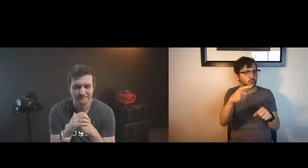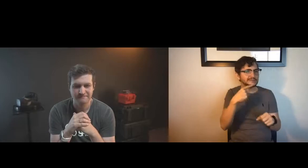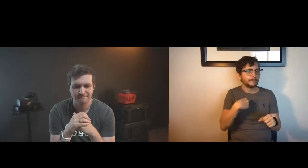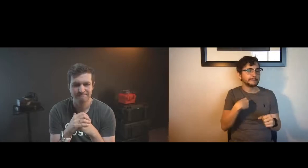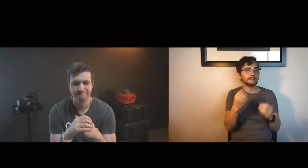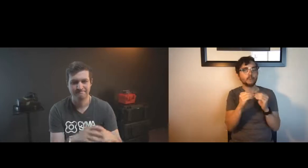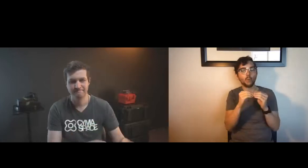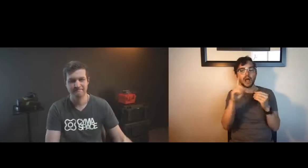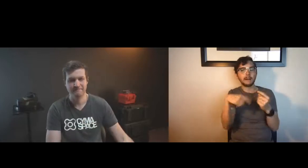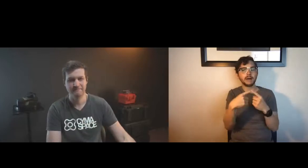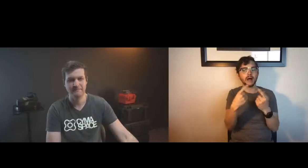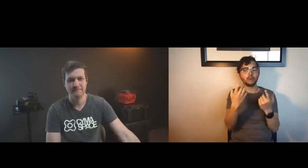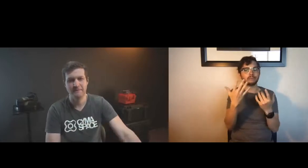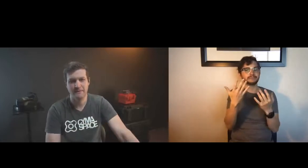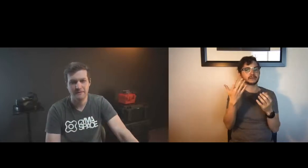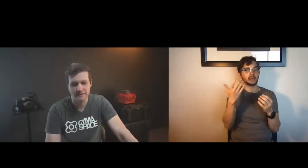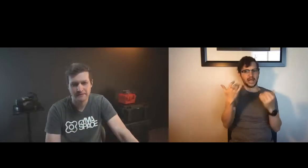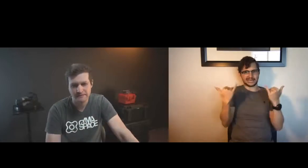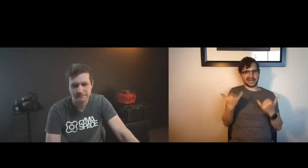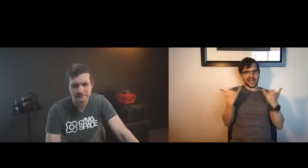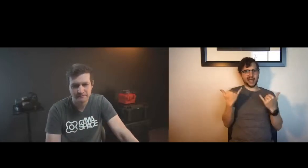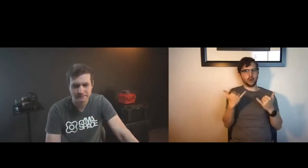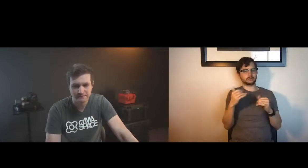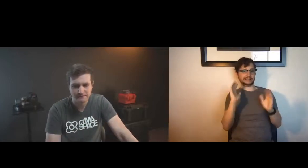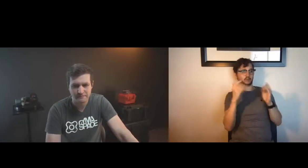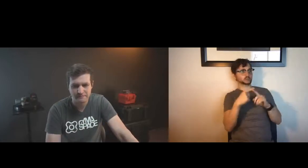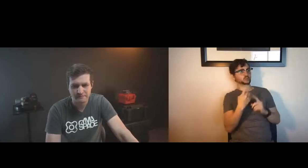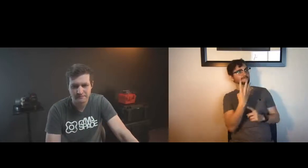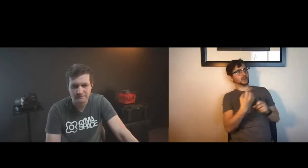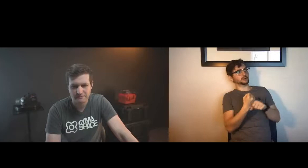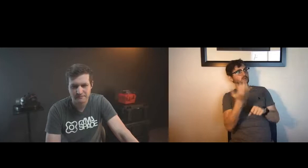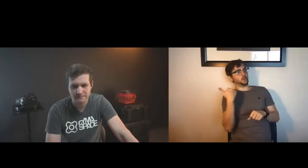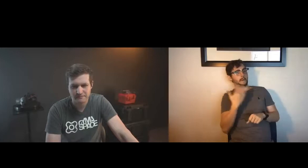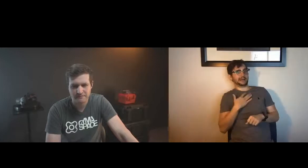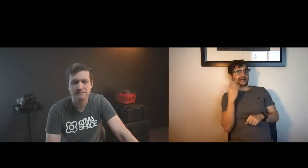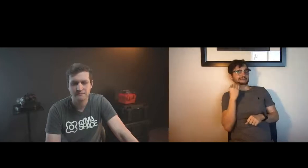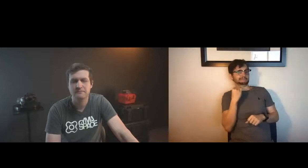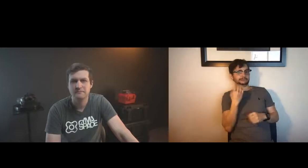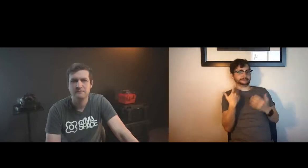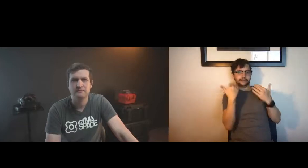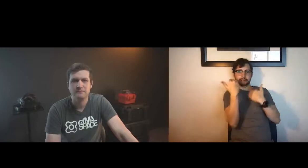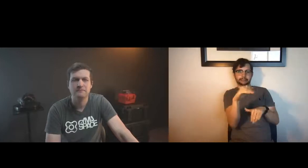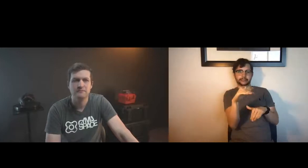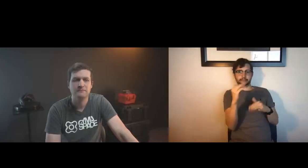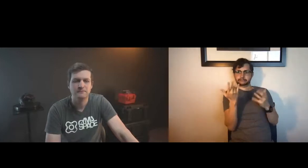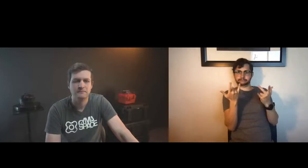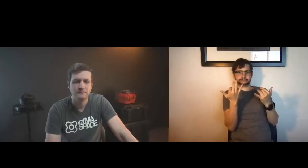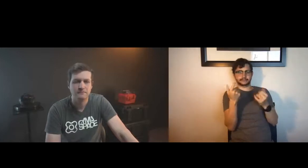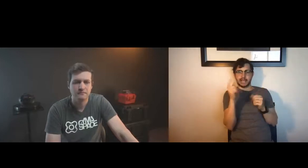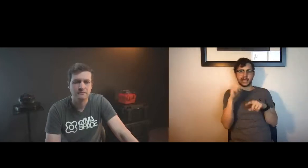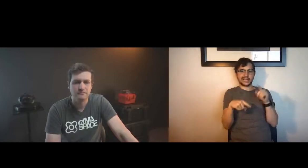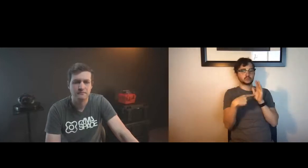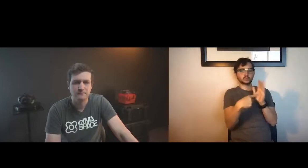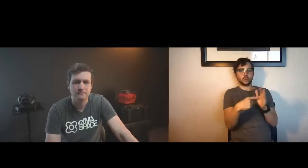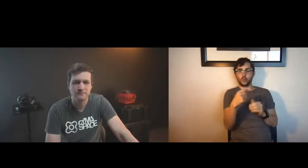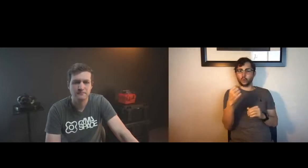the readability for the digits and the full hand is not available yet can you tell me more about how my this experience